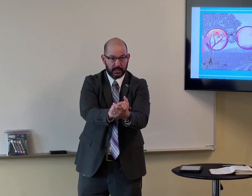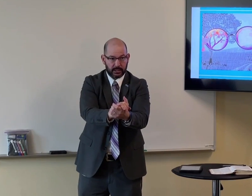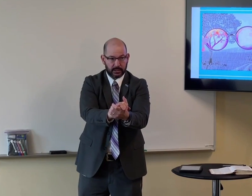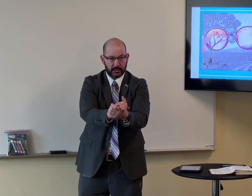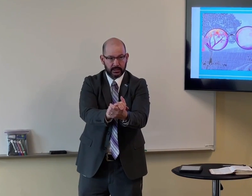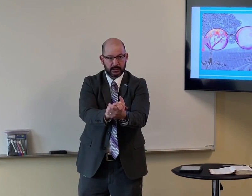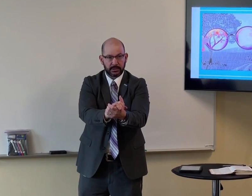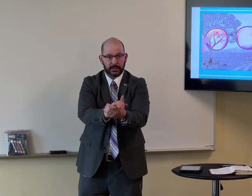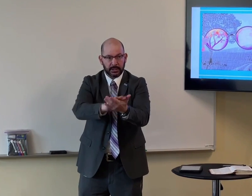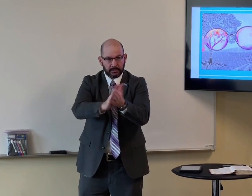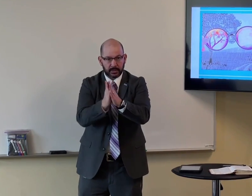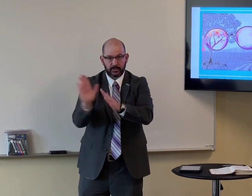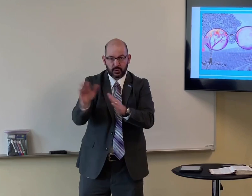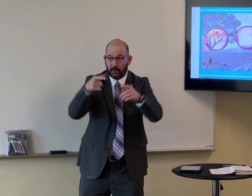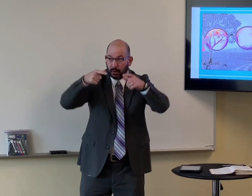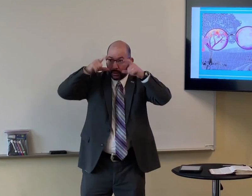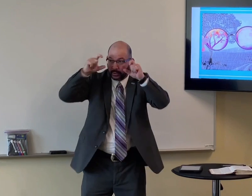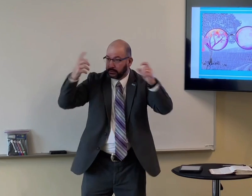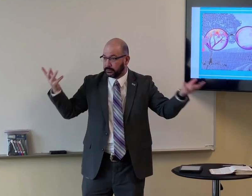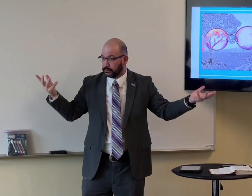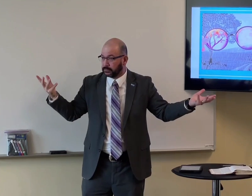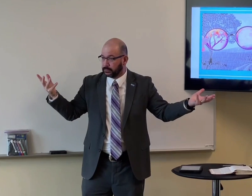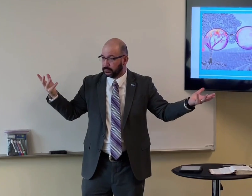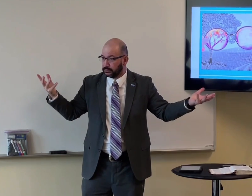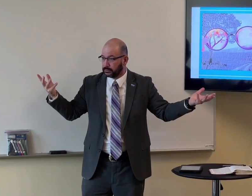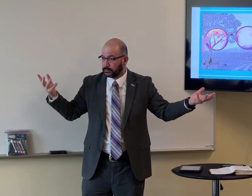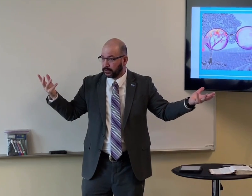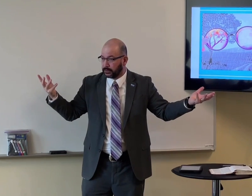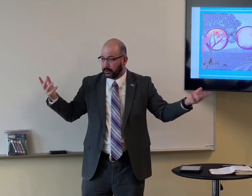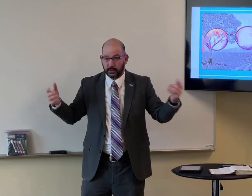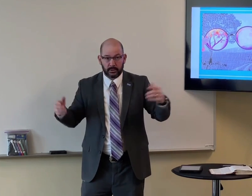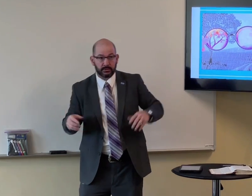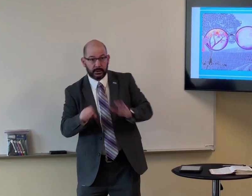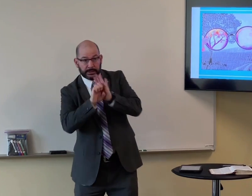belief is how you look at the world. It becomes your, like, perspective.